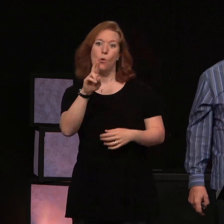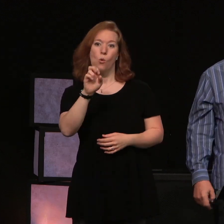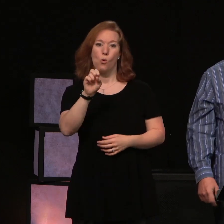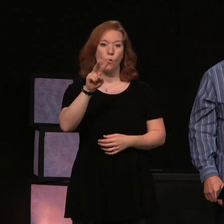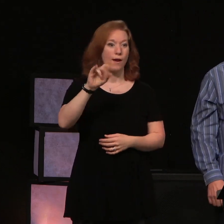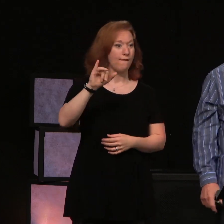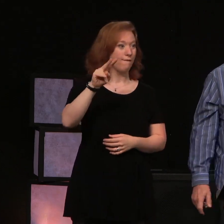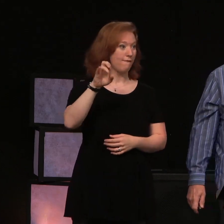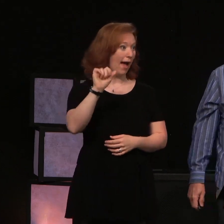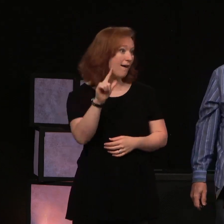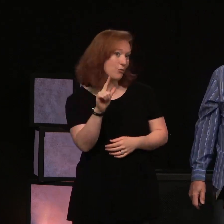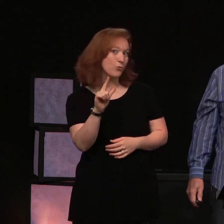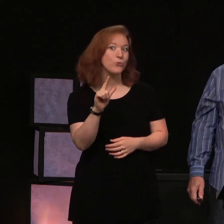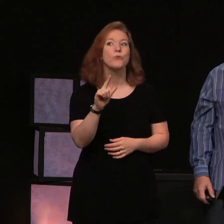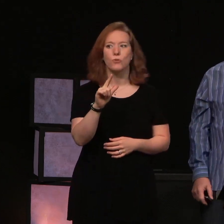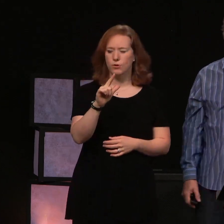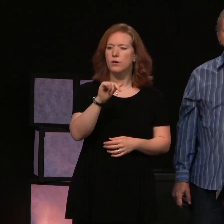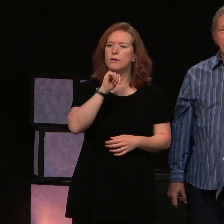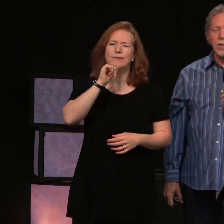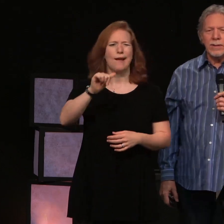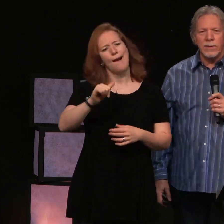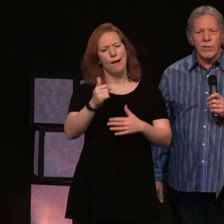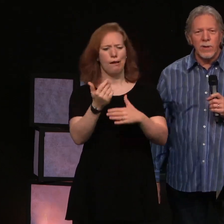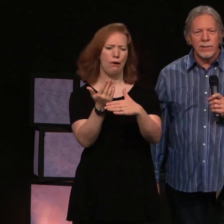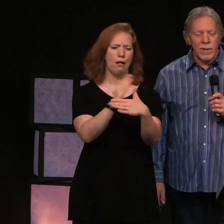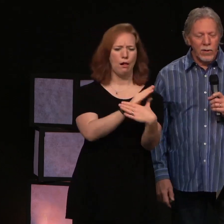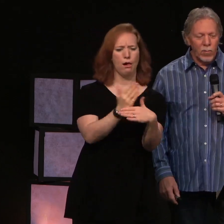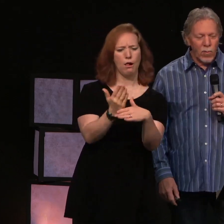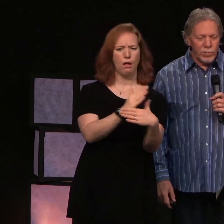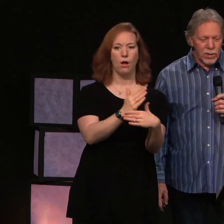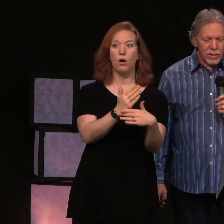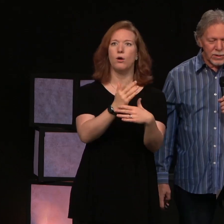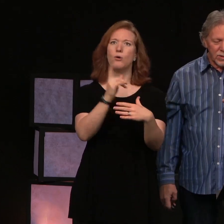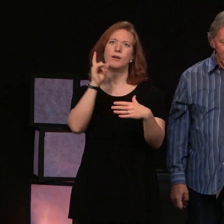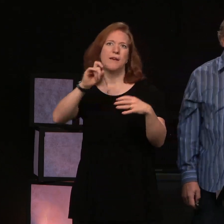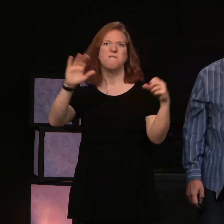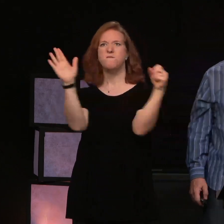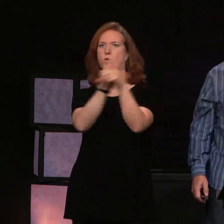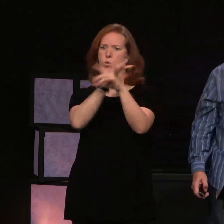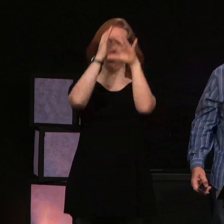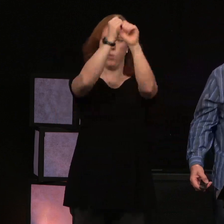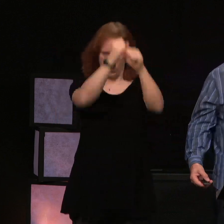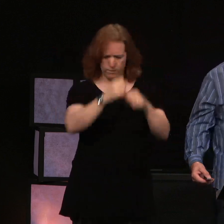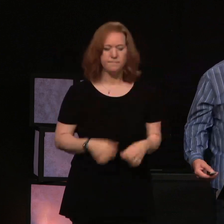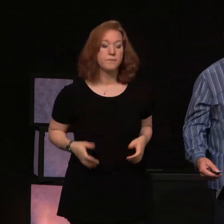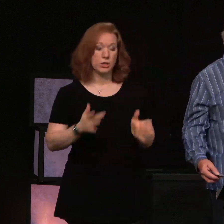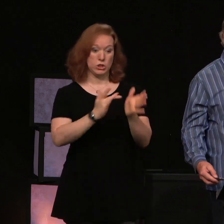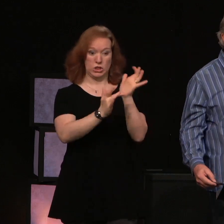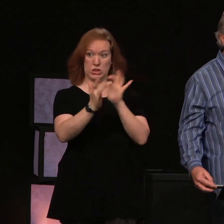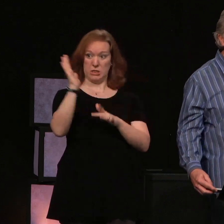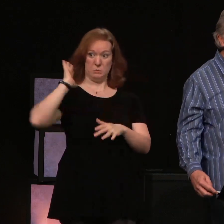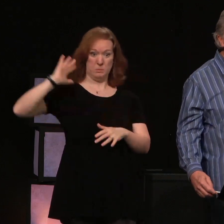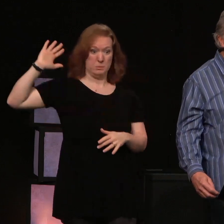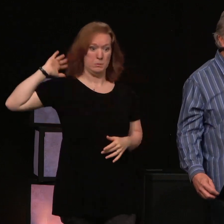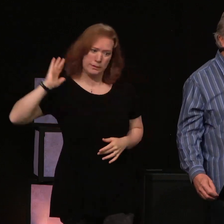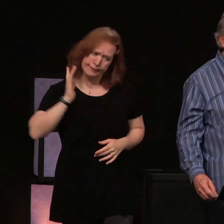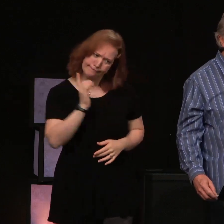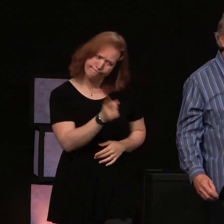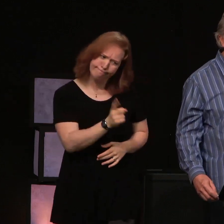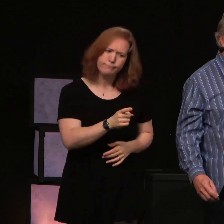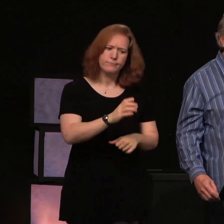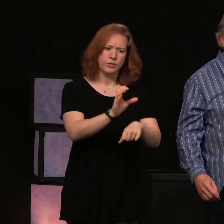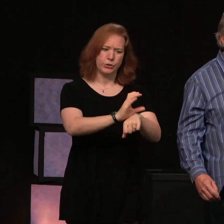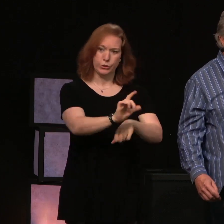and not being lukewarm. Jesus addressed the lukewarm church in Revelation, and we don't want to be the lukewarm